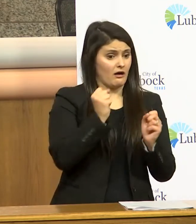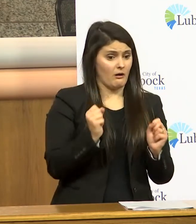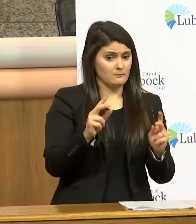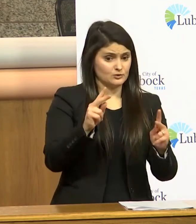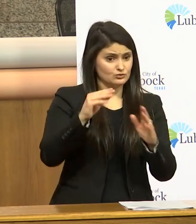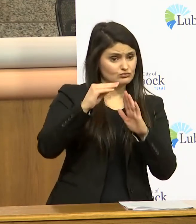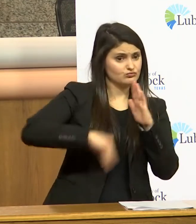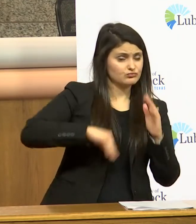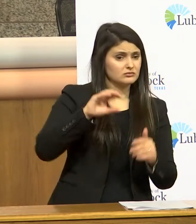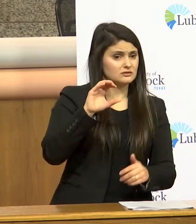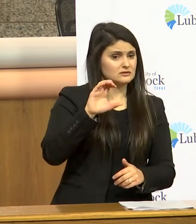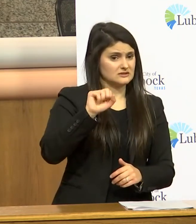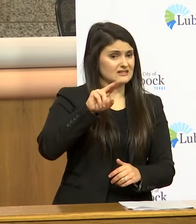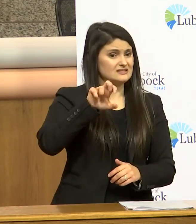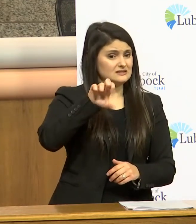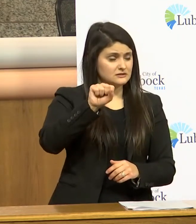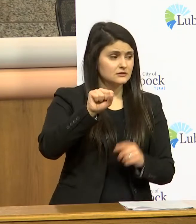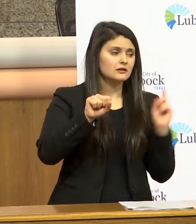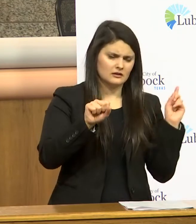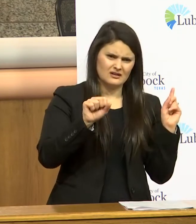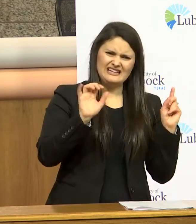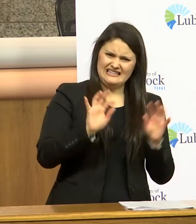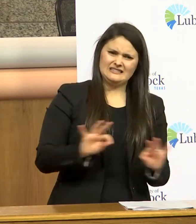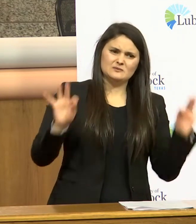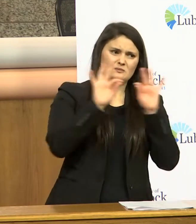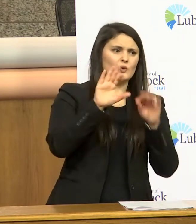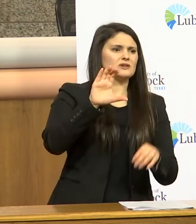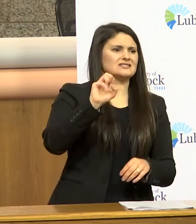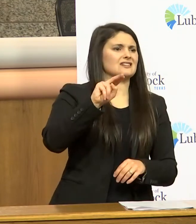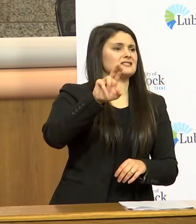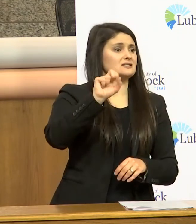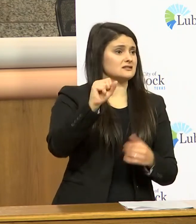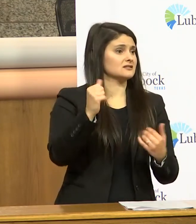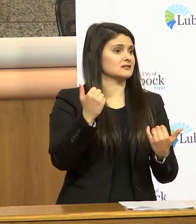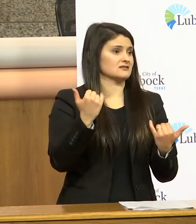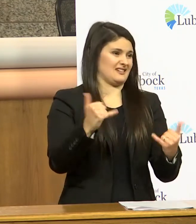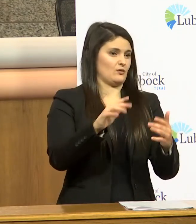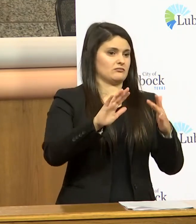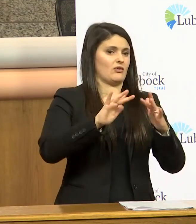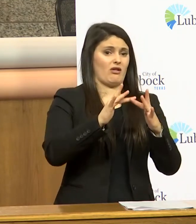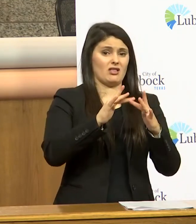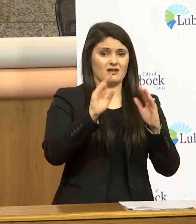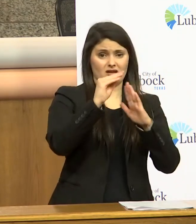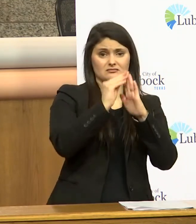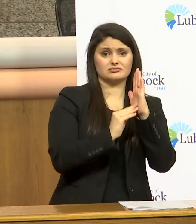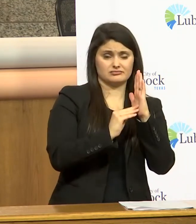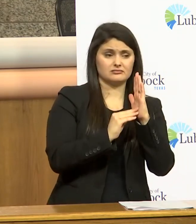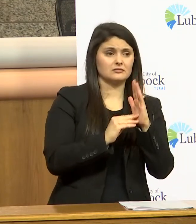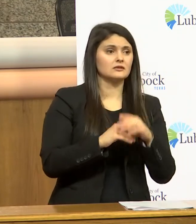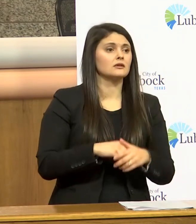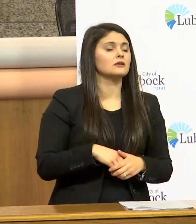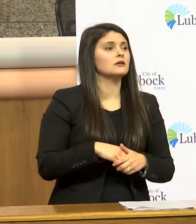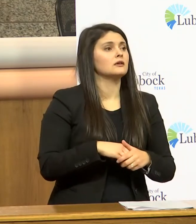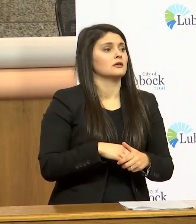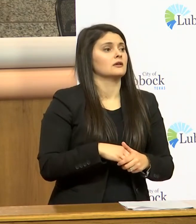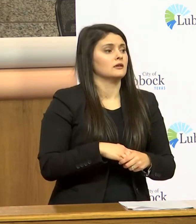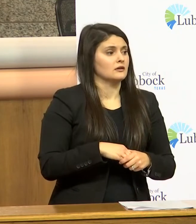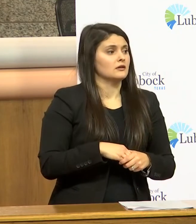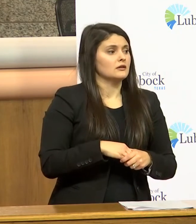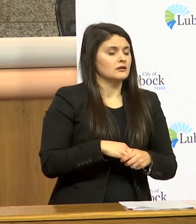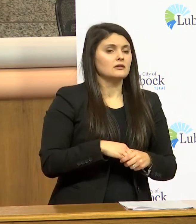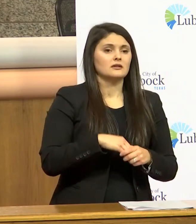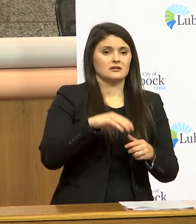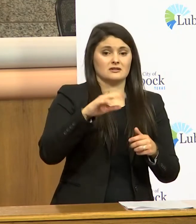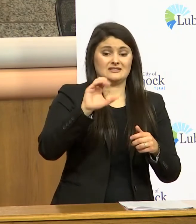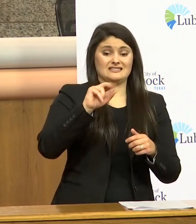so the census is very important you can go online right now and fill out your census form the census day is uh is